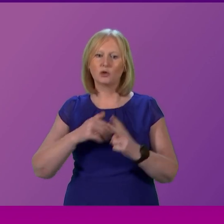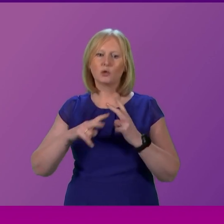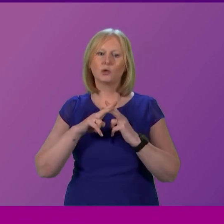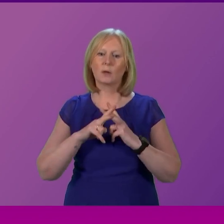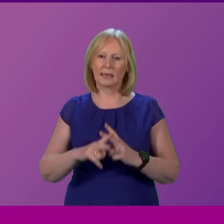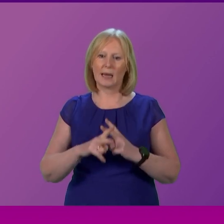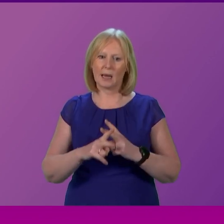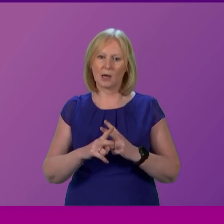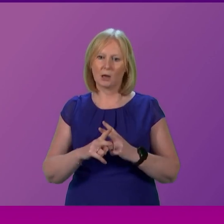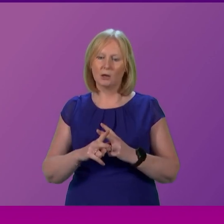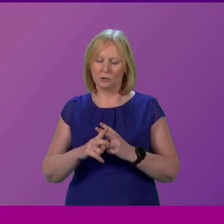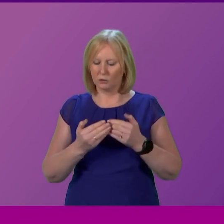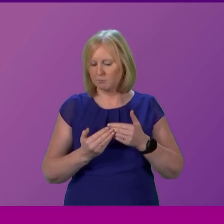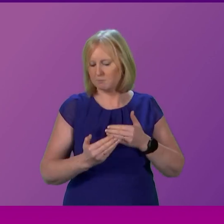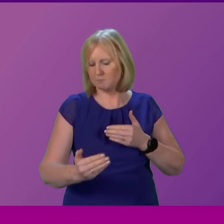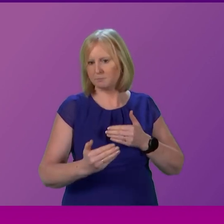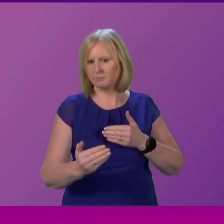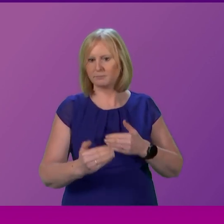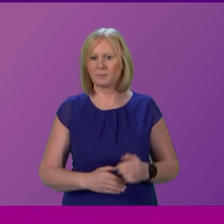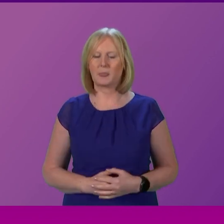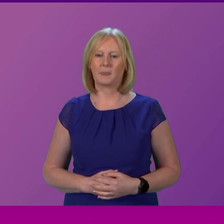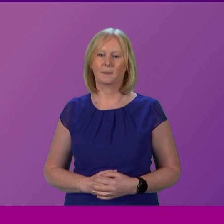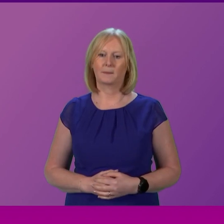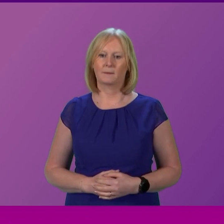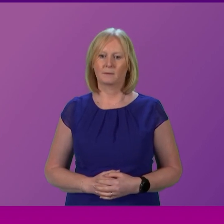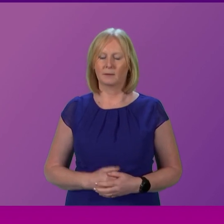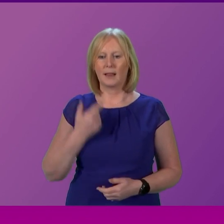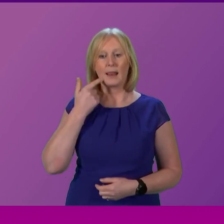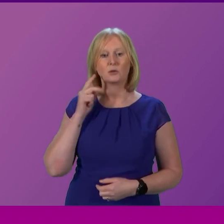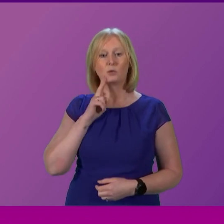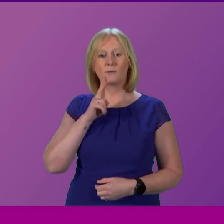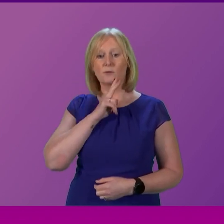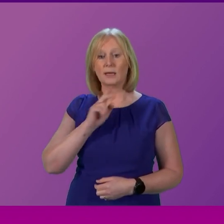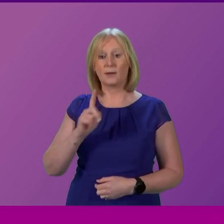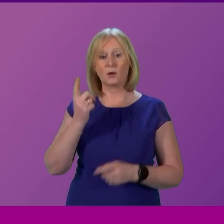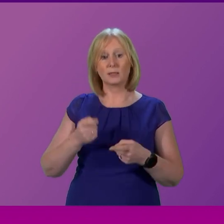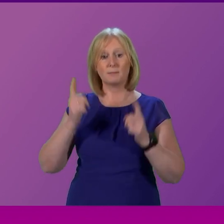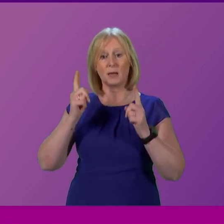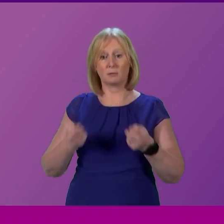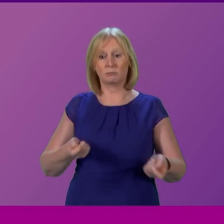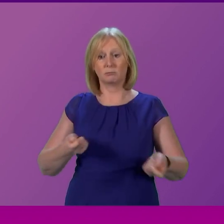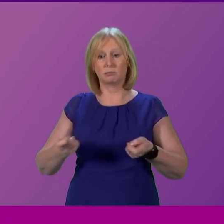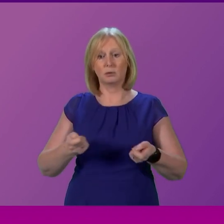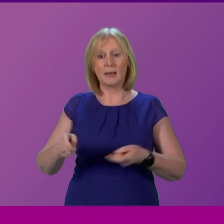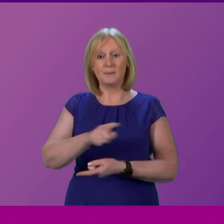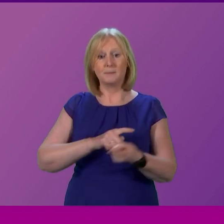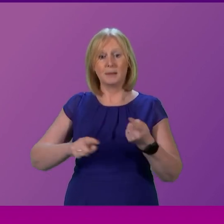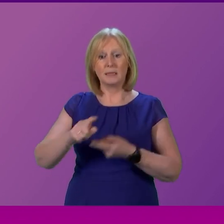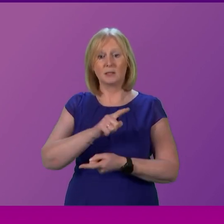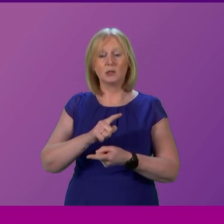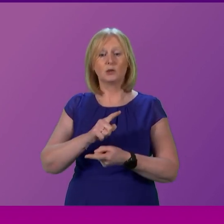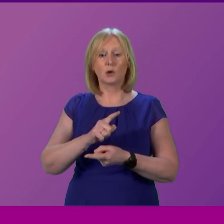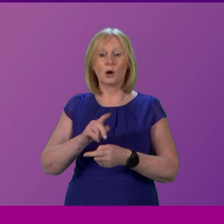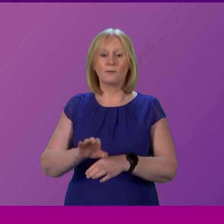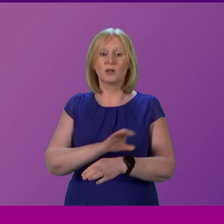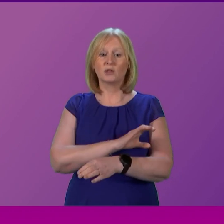through the critical coming months. On Friday, last Friday, the First Minister chaired a meeting of the Scottish Government's Resilience Room score